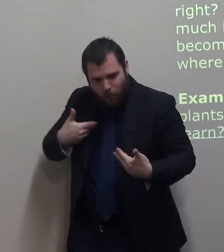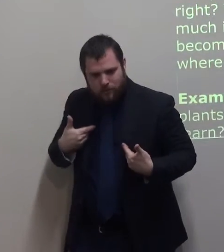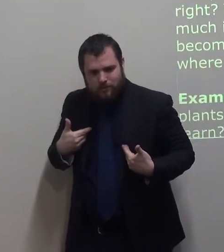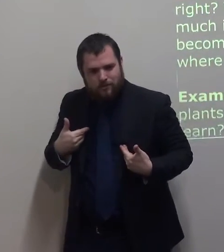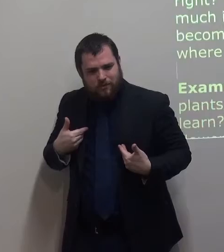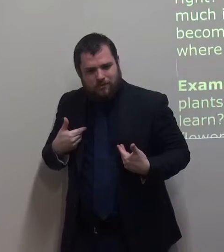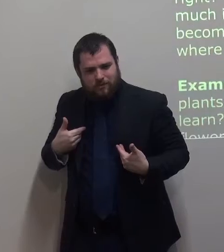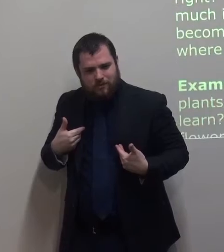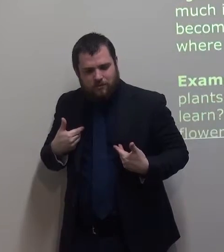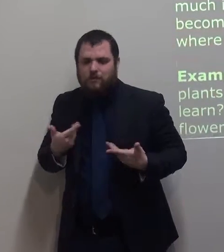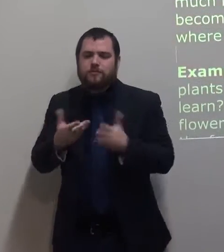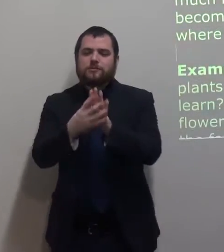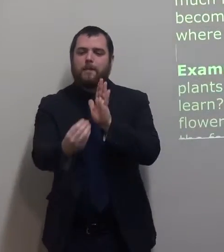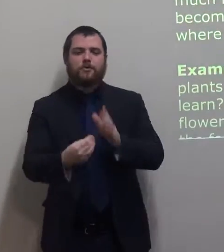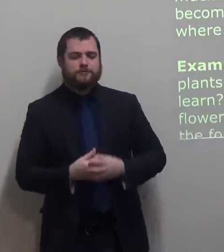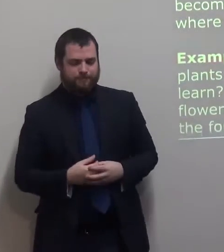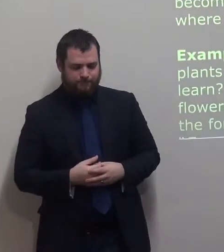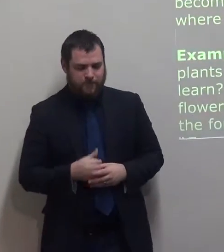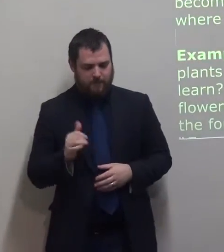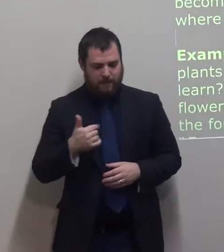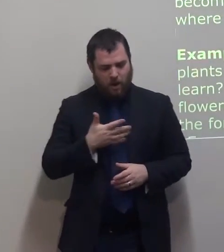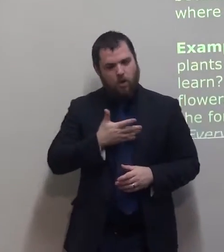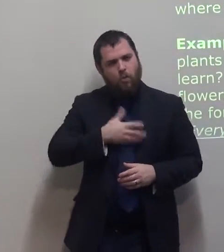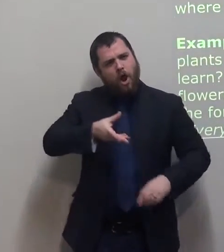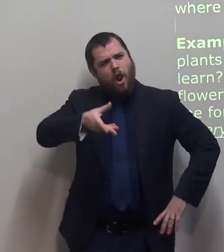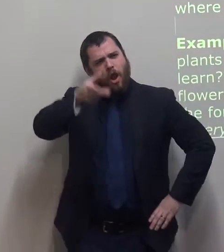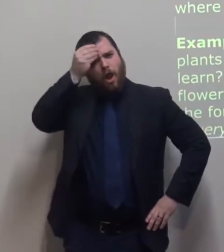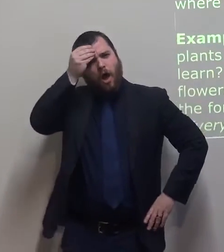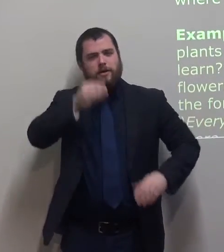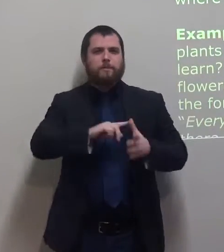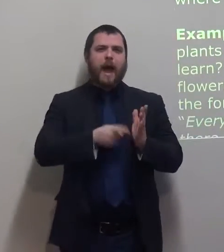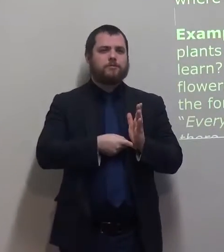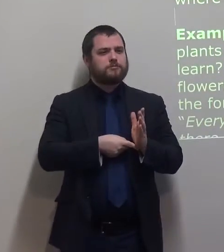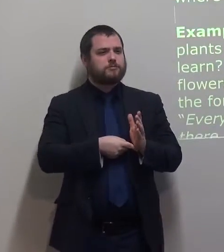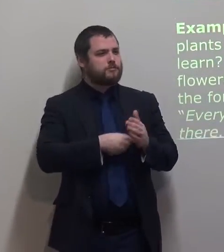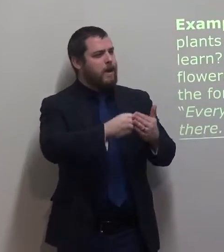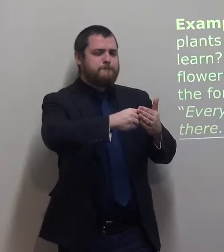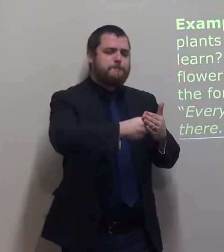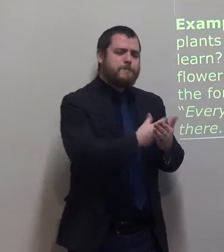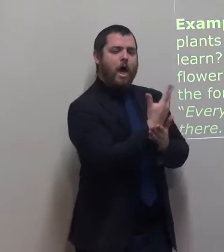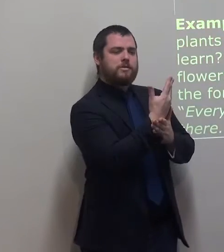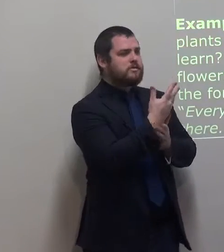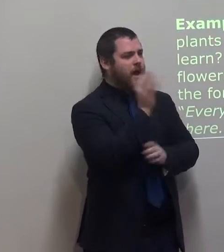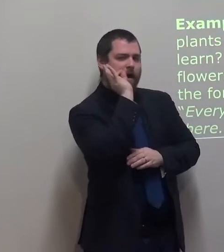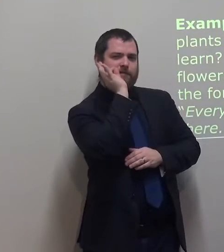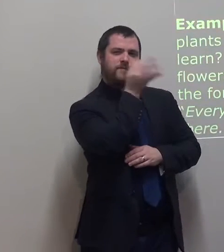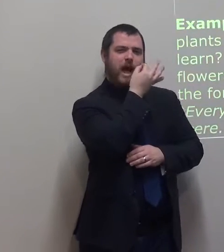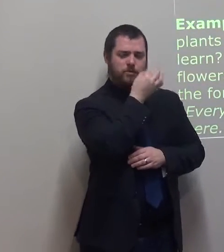For example, I want to learn about plants and flowers. How do I learn? There are many